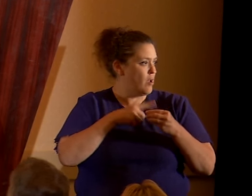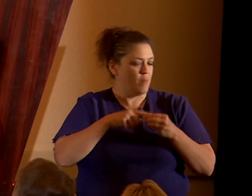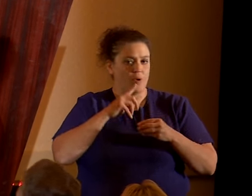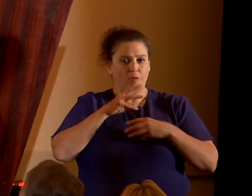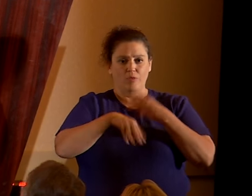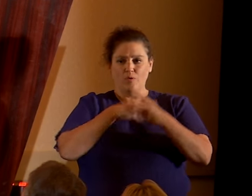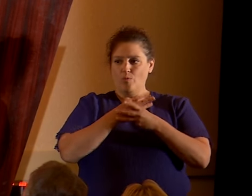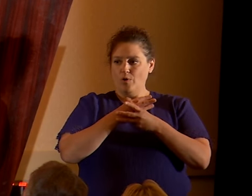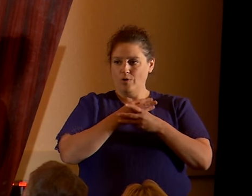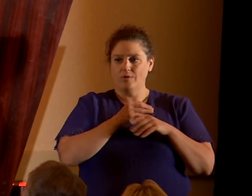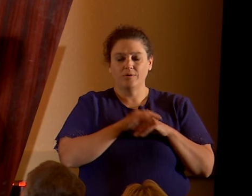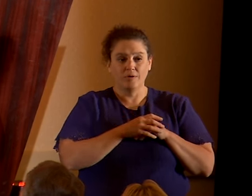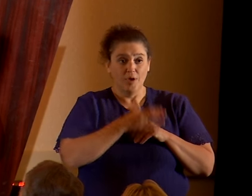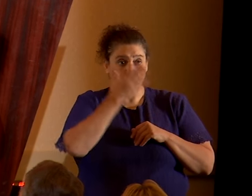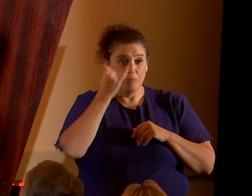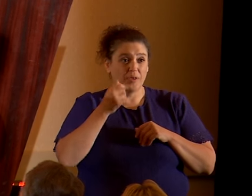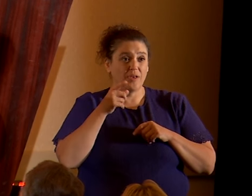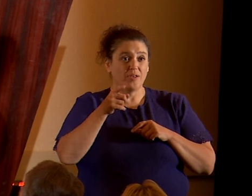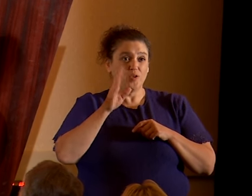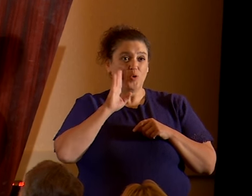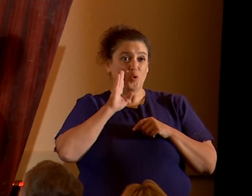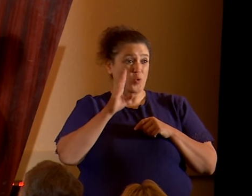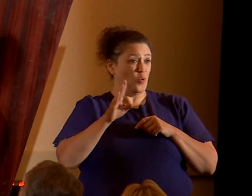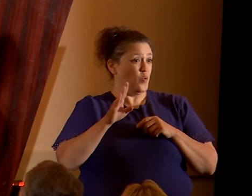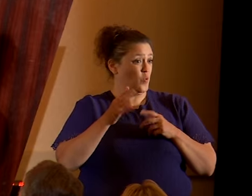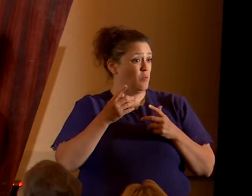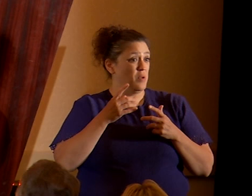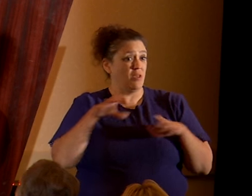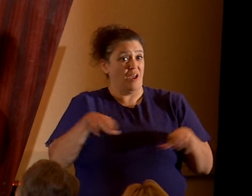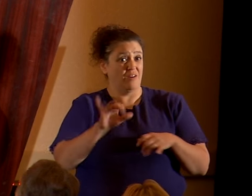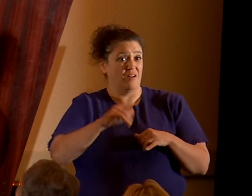deserve a Nobel Prize for proving that the multiverse theory is correct.